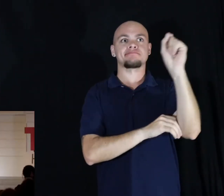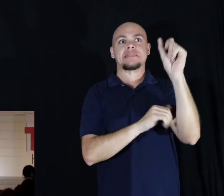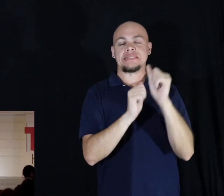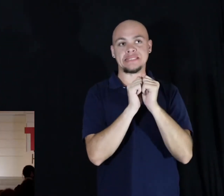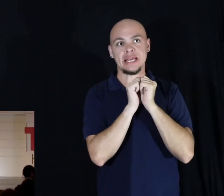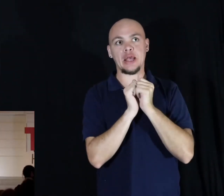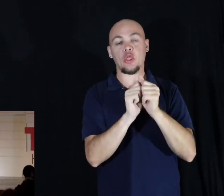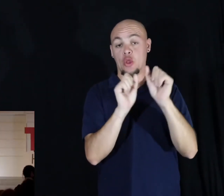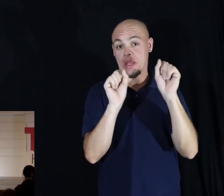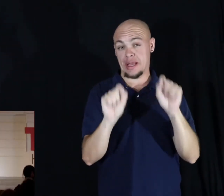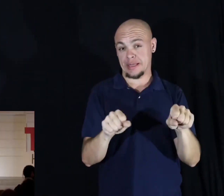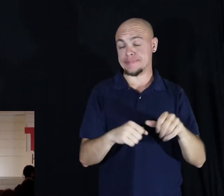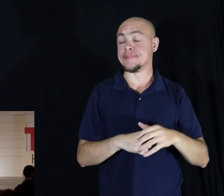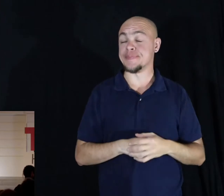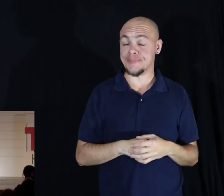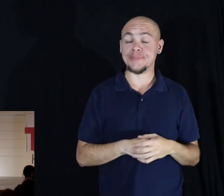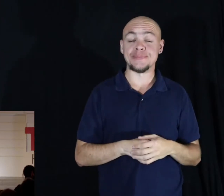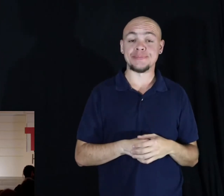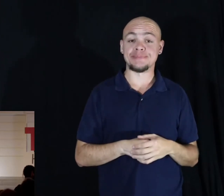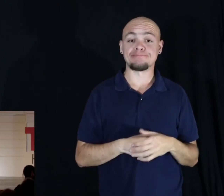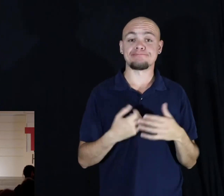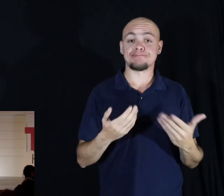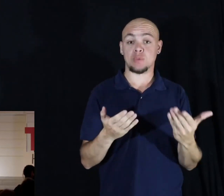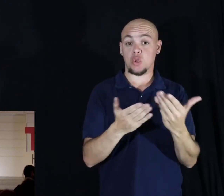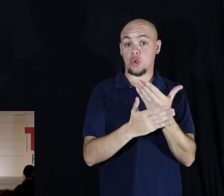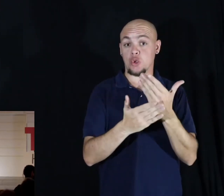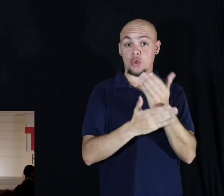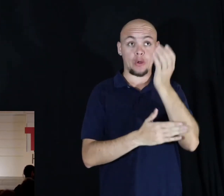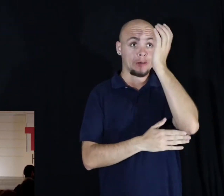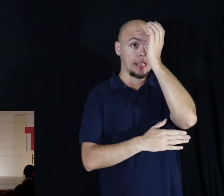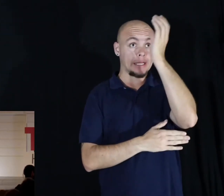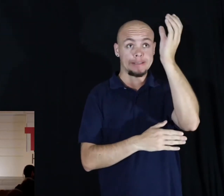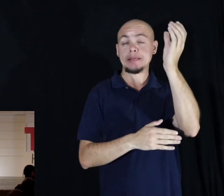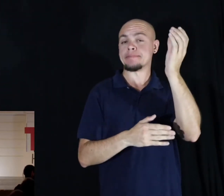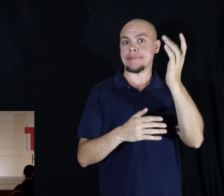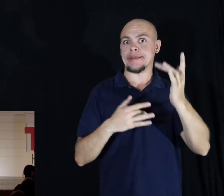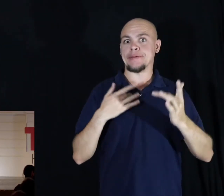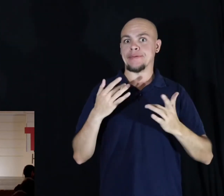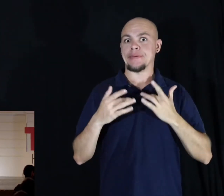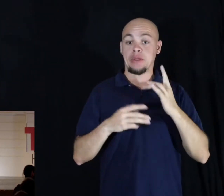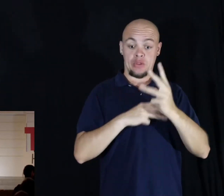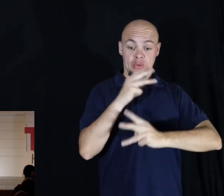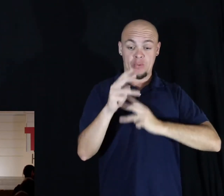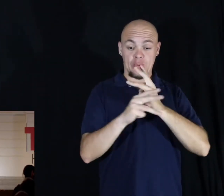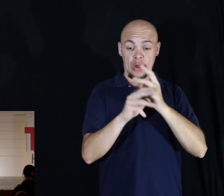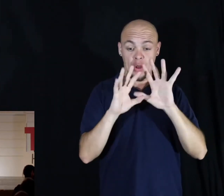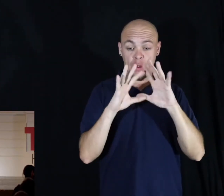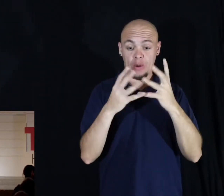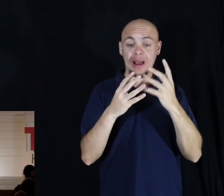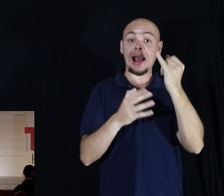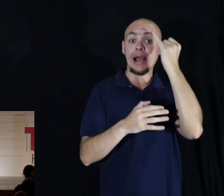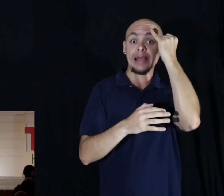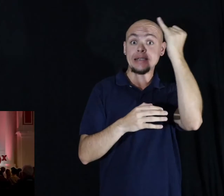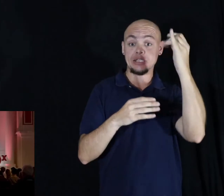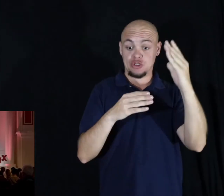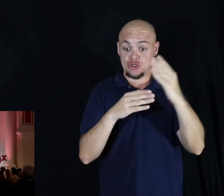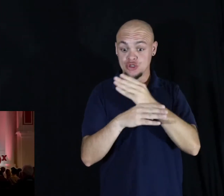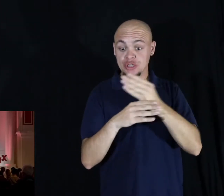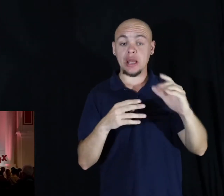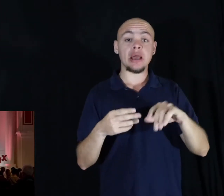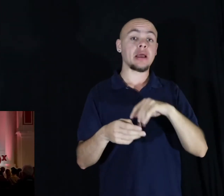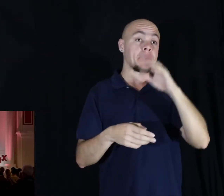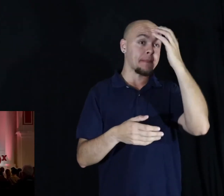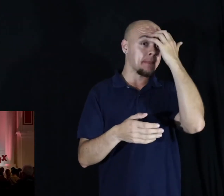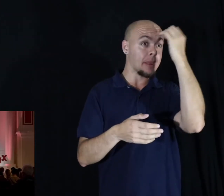It began as an exciting new concept, one where people from around the globe could share ideas, memories and